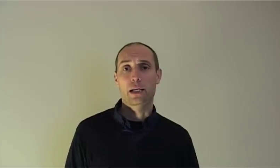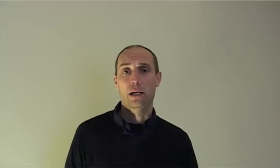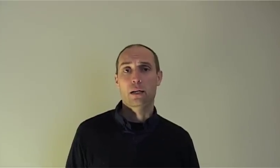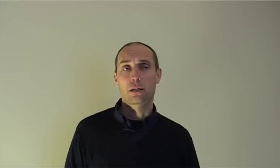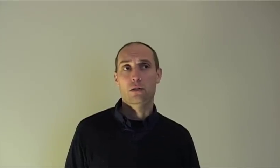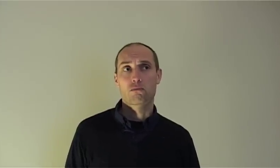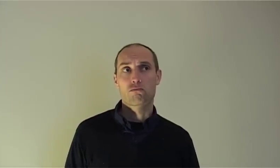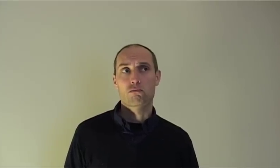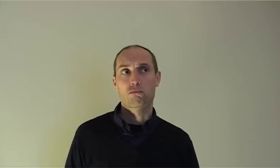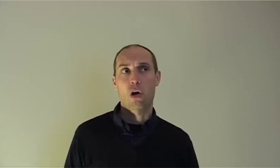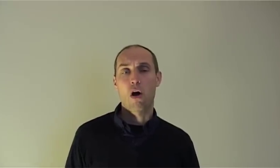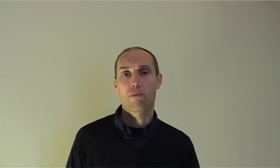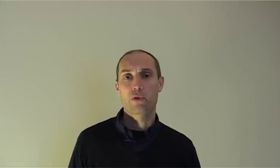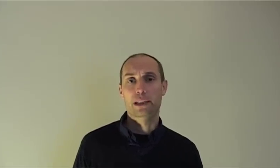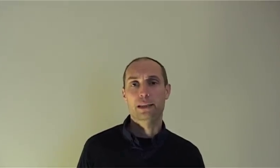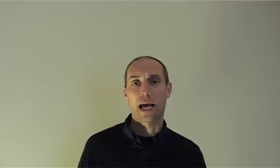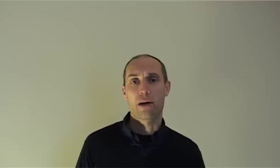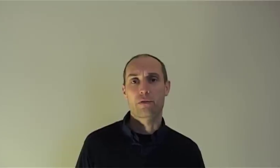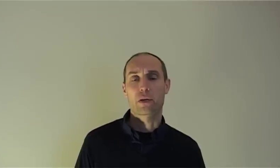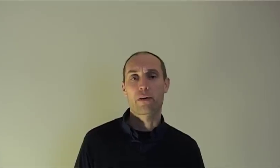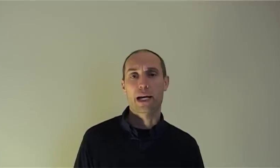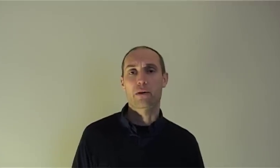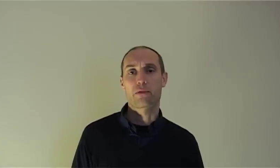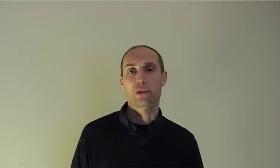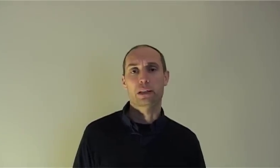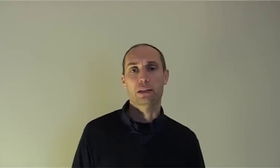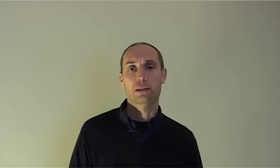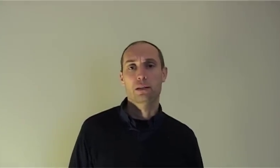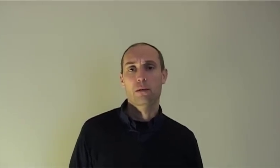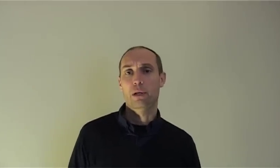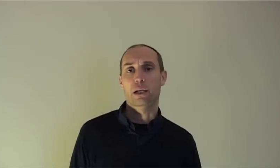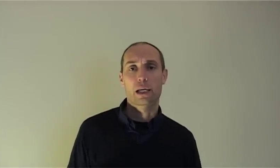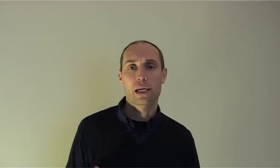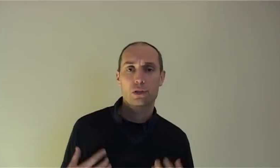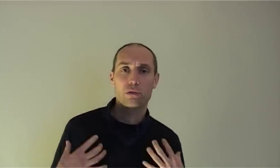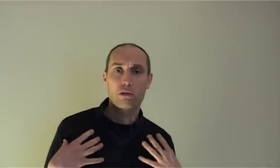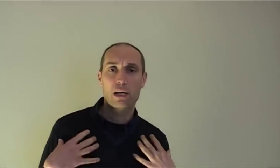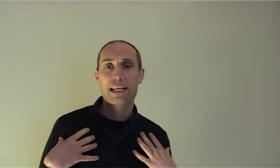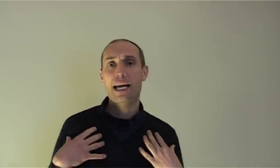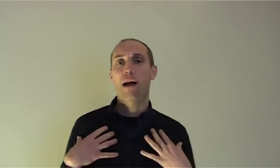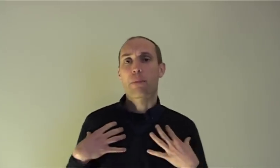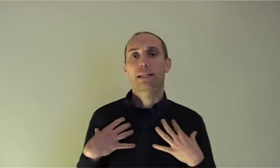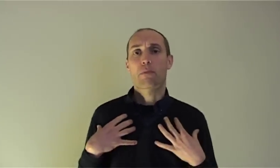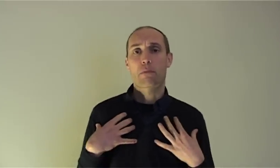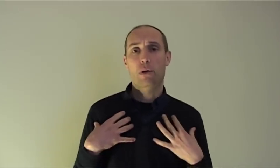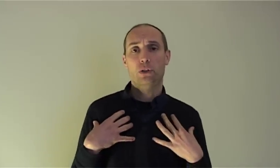calm voices down if you're hearing angry voices it's good for letting out pent-up emotion